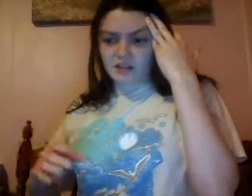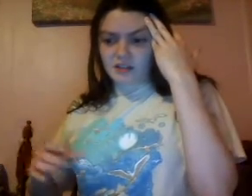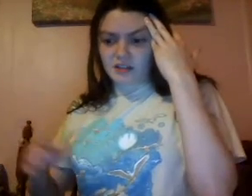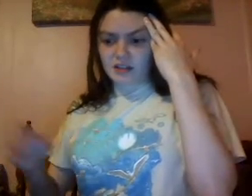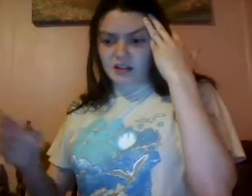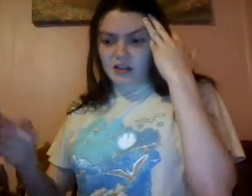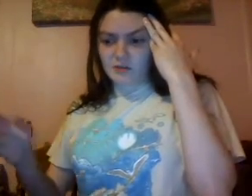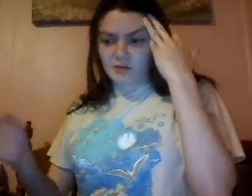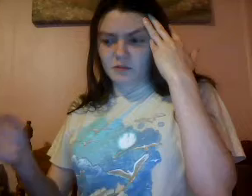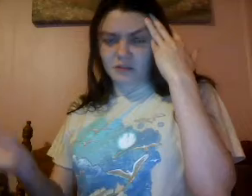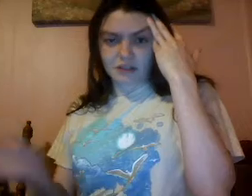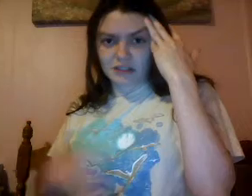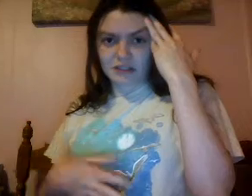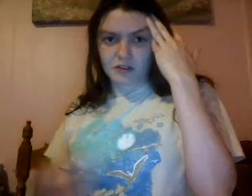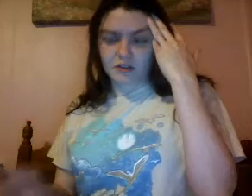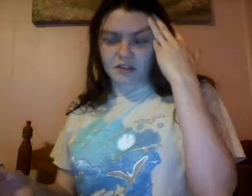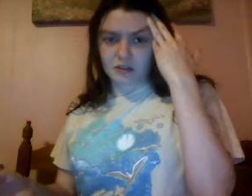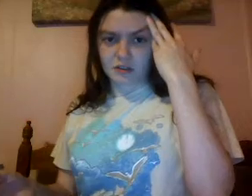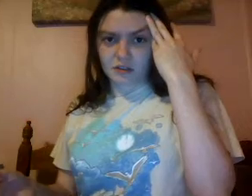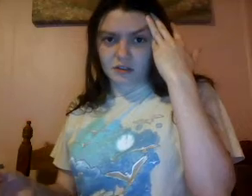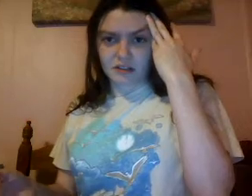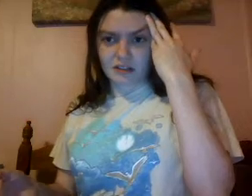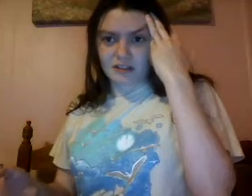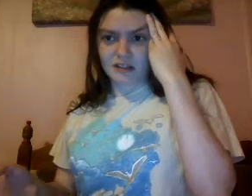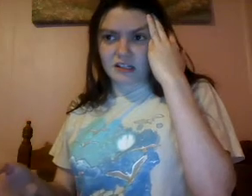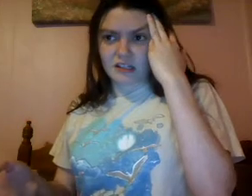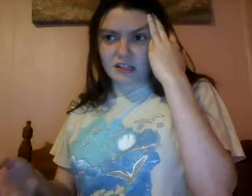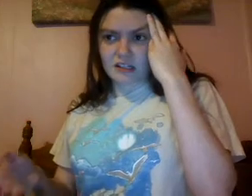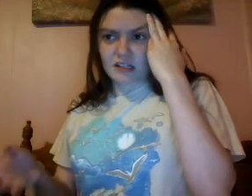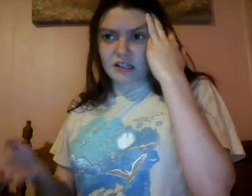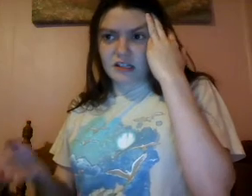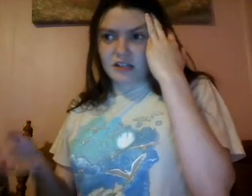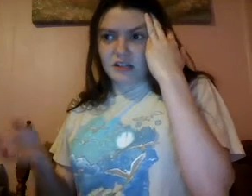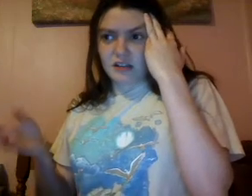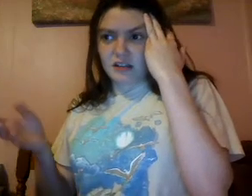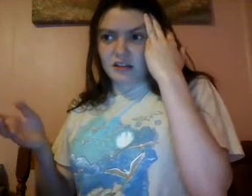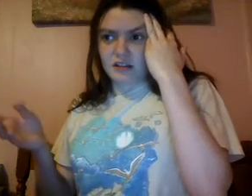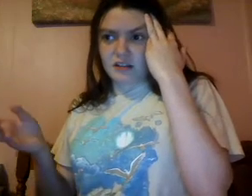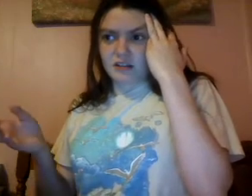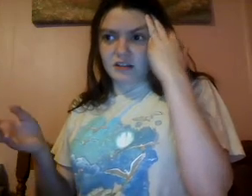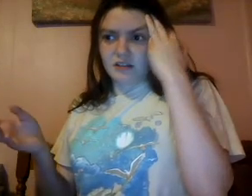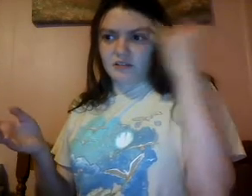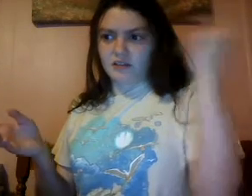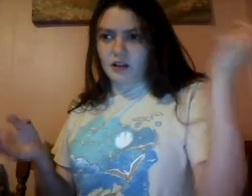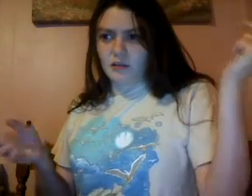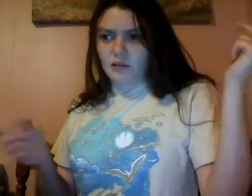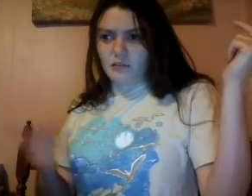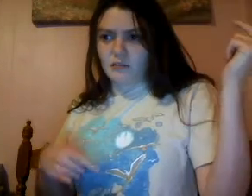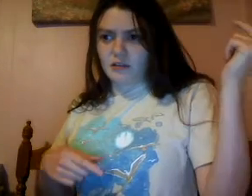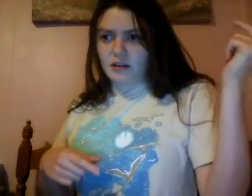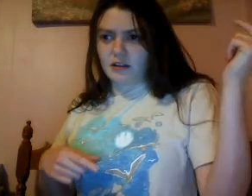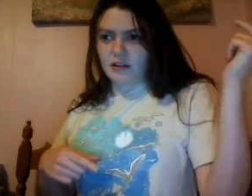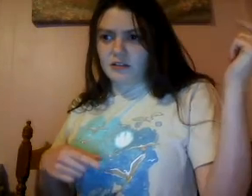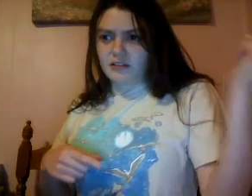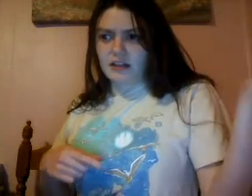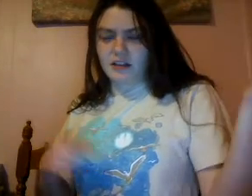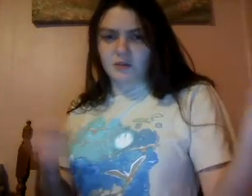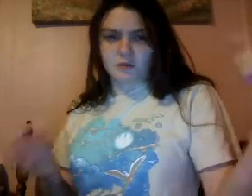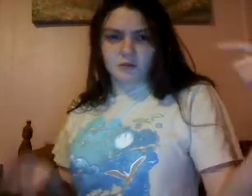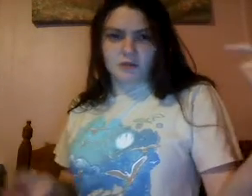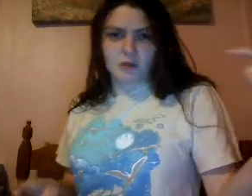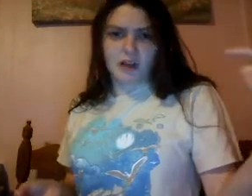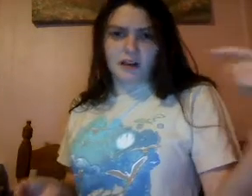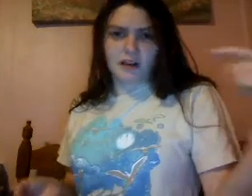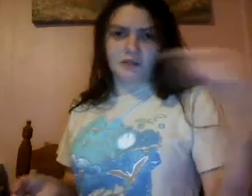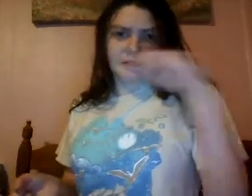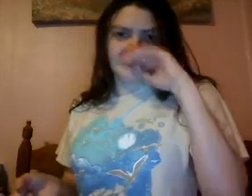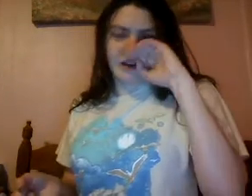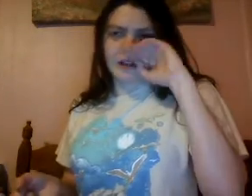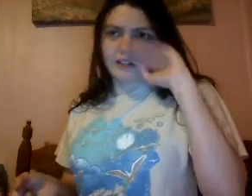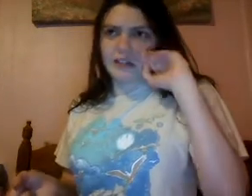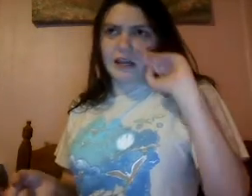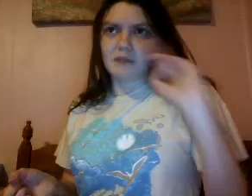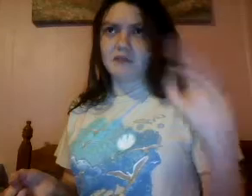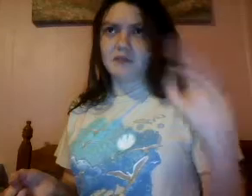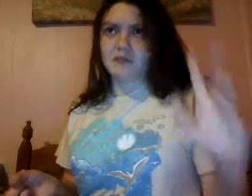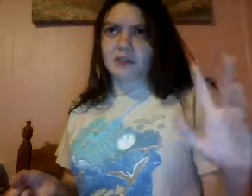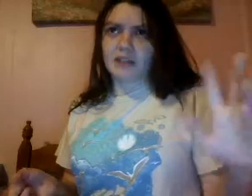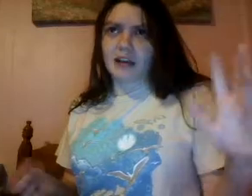then I would delete the note because I no longer needed it, and go take those words away off my file, and I kept doing that.